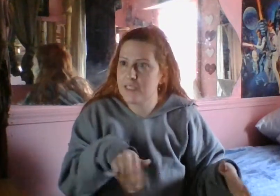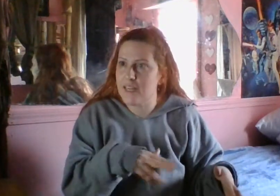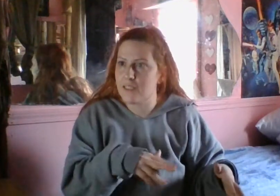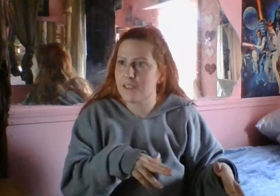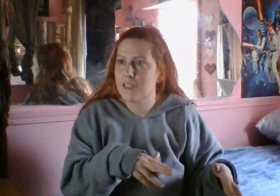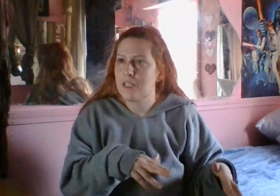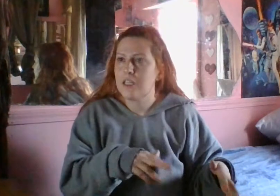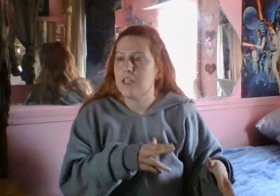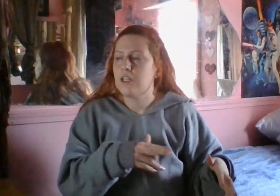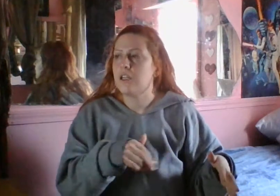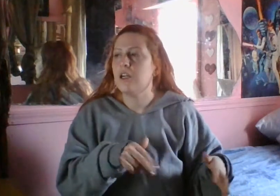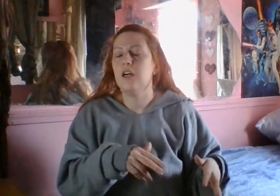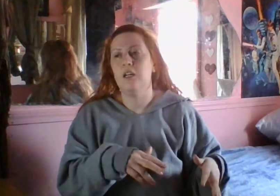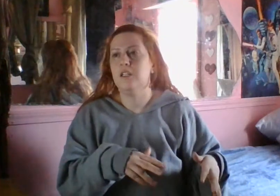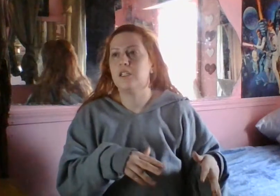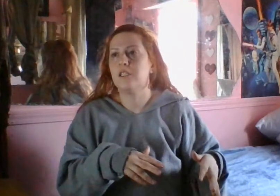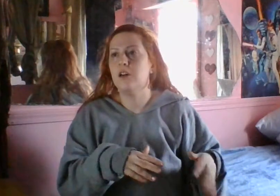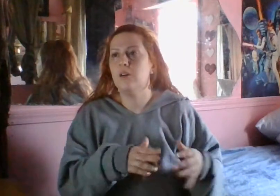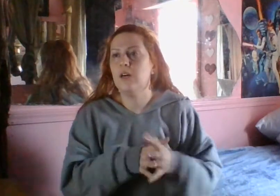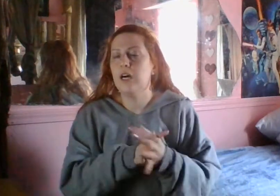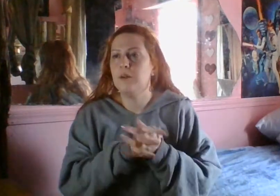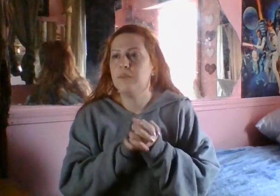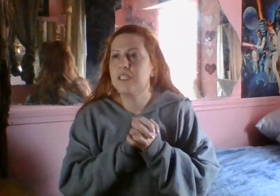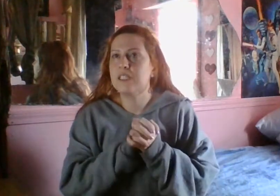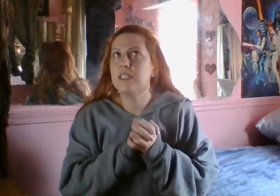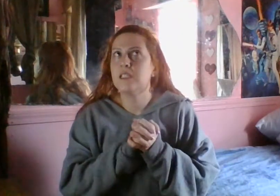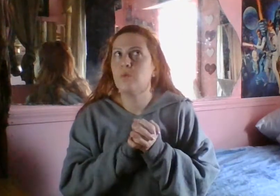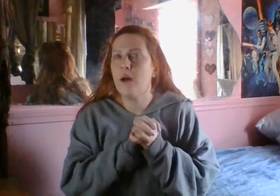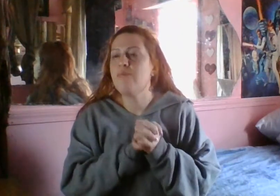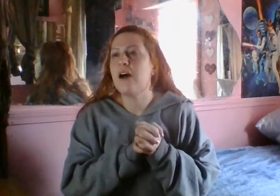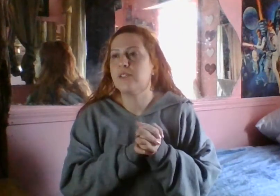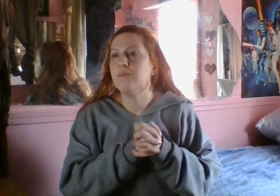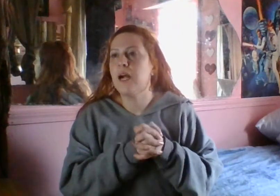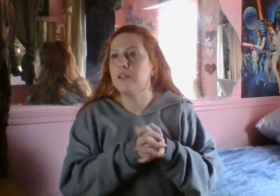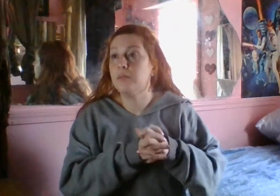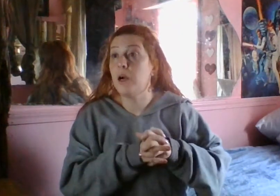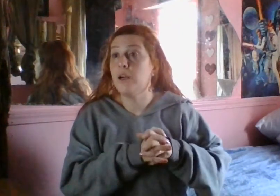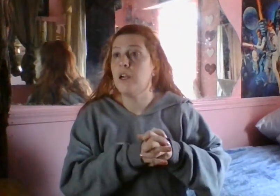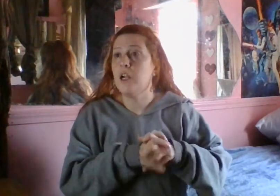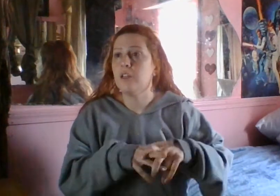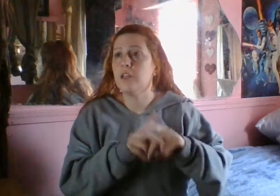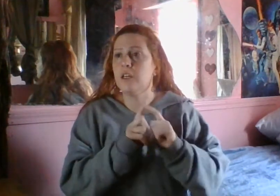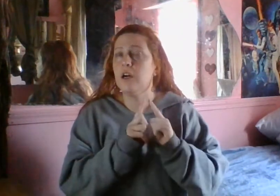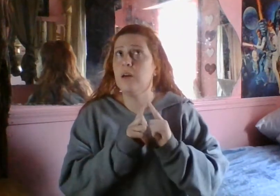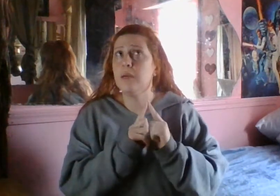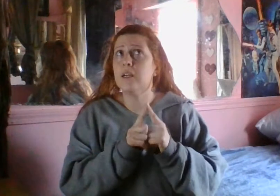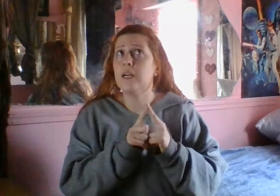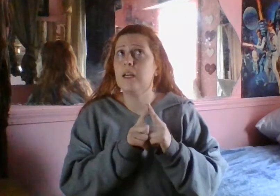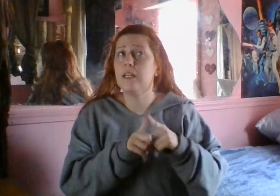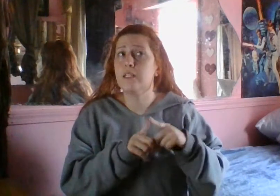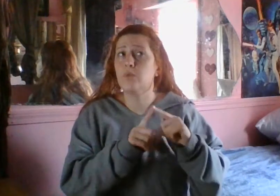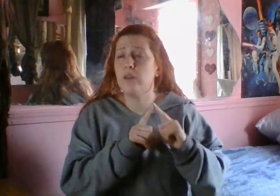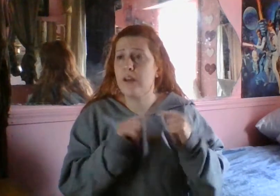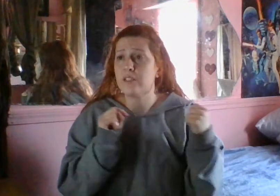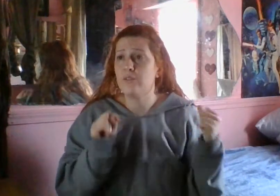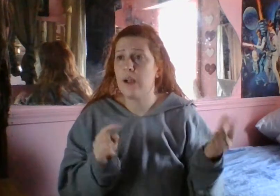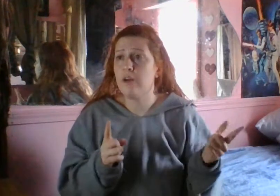States. Uh, so, um, this is 1,000 miles apart. The, uh, America is 1,500